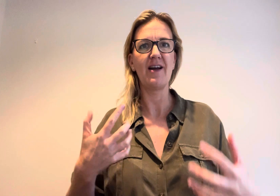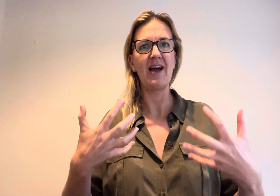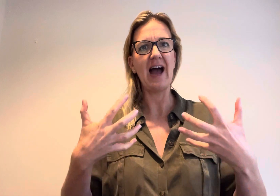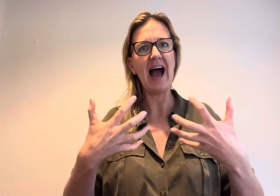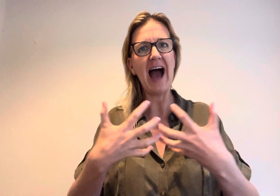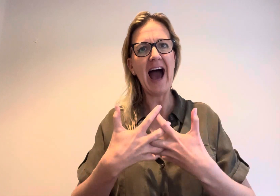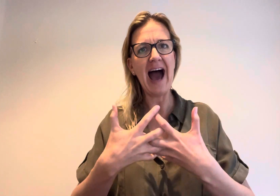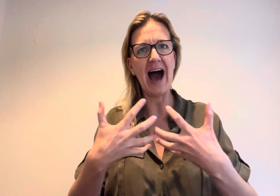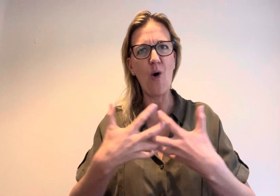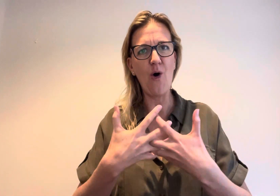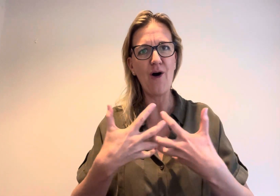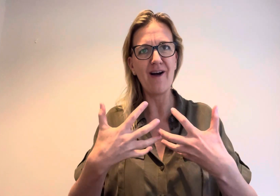how,